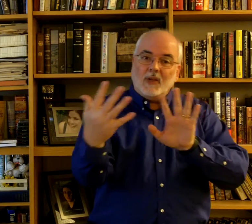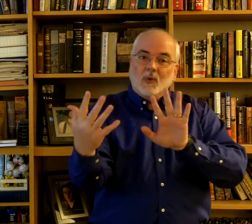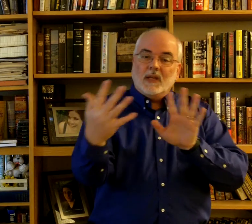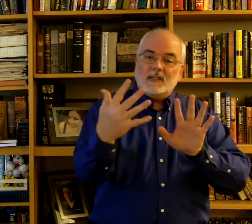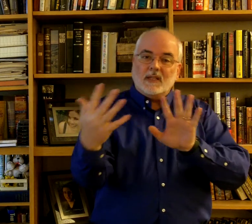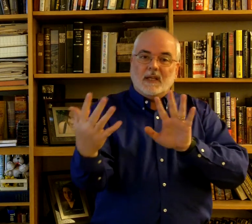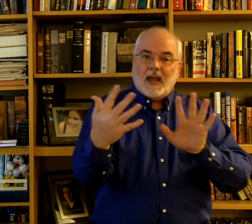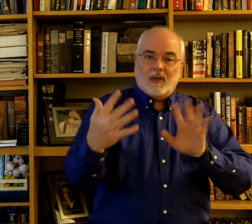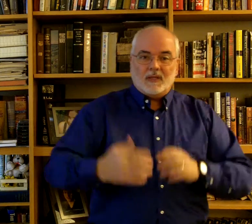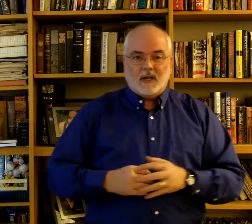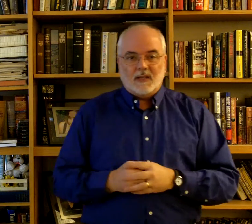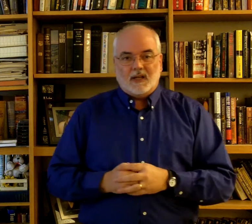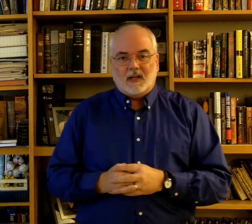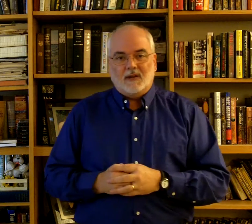you can see how the signs kind of differ.